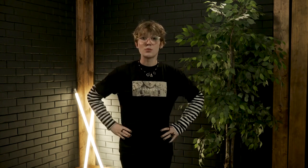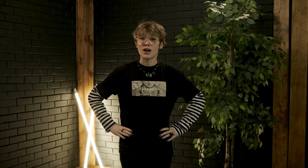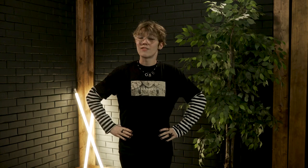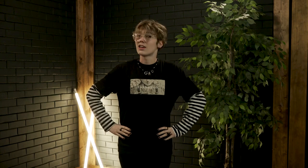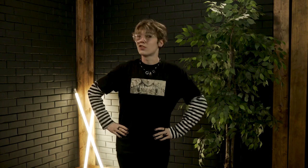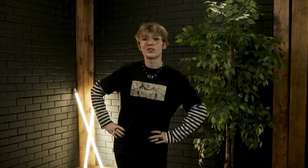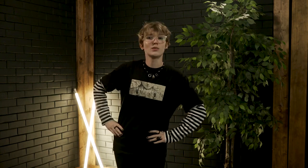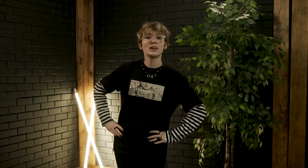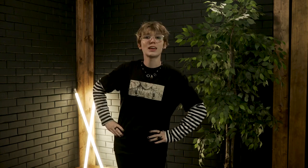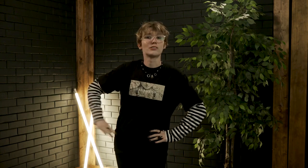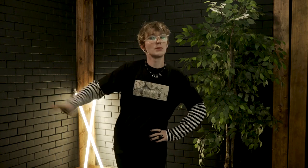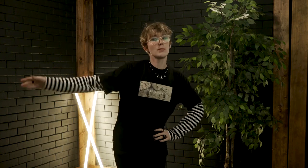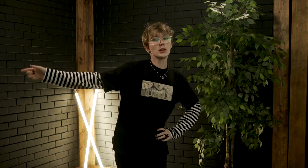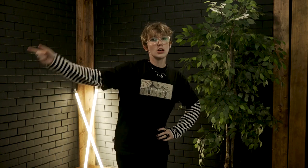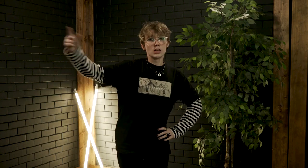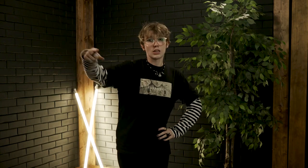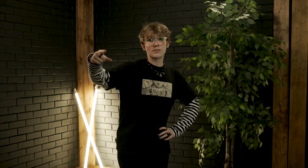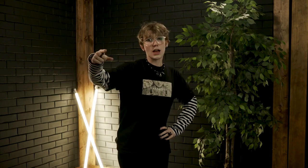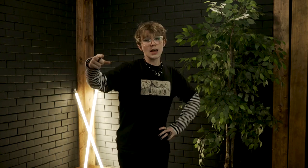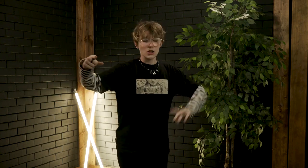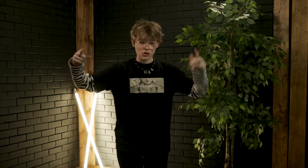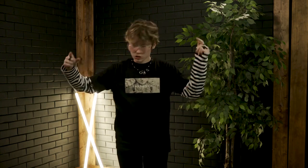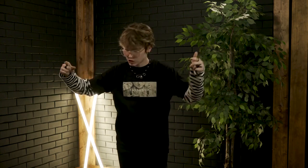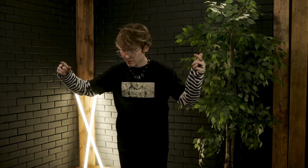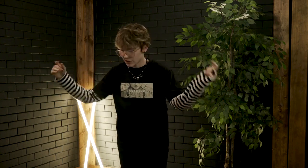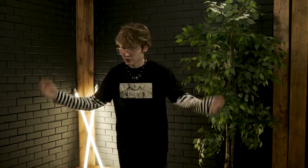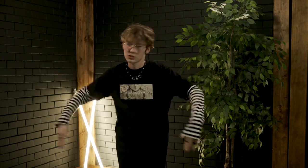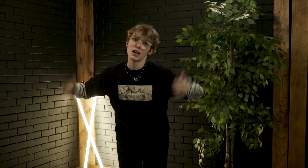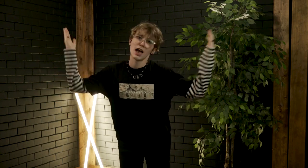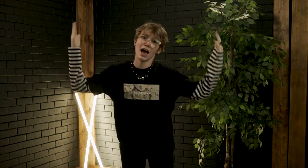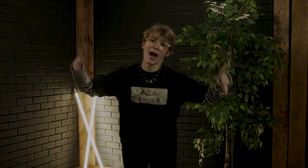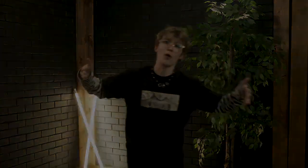hope you have a great week and remember love god serve others out